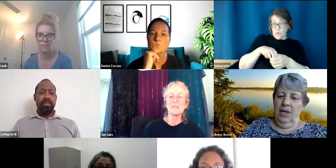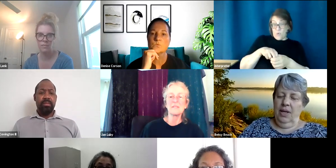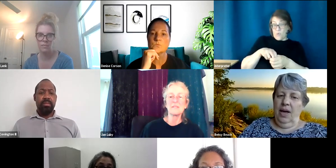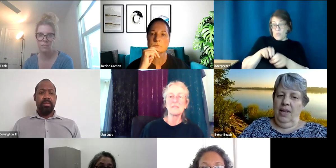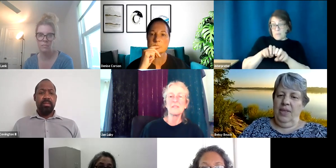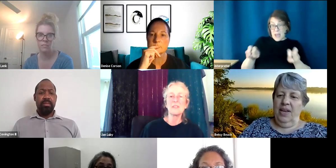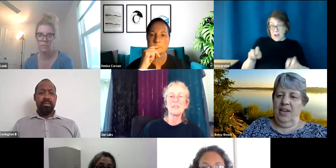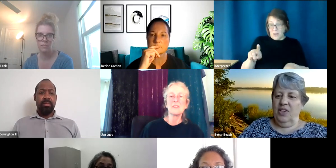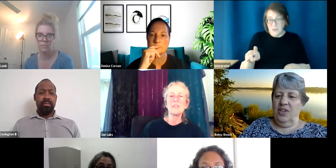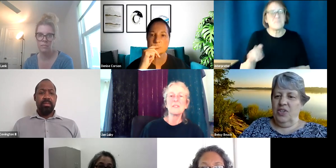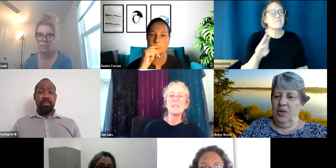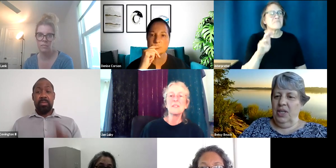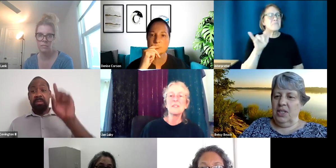I think I could do it.